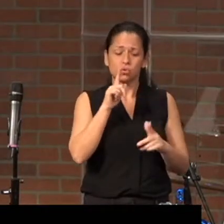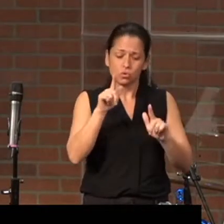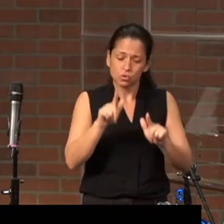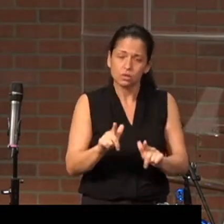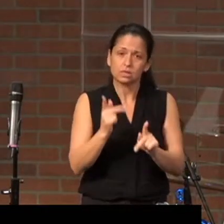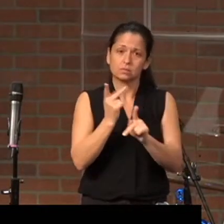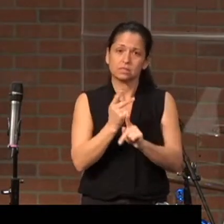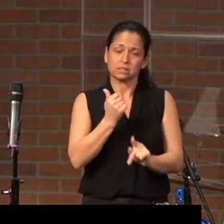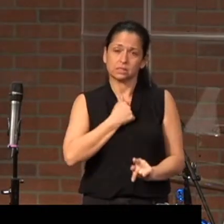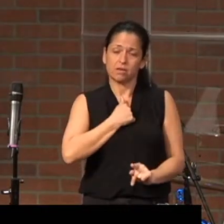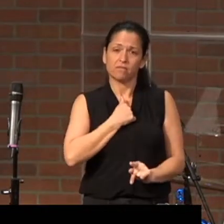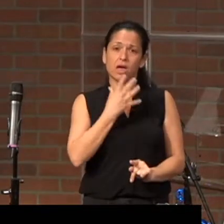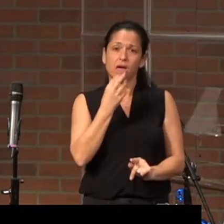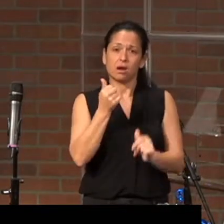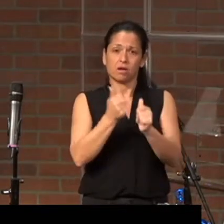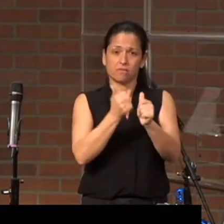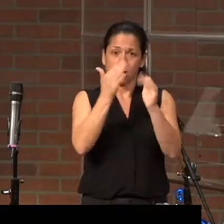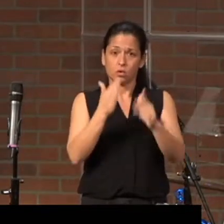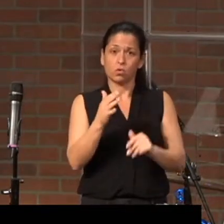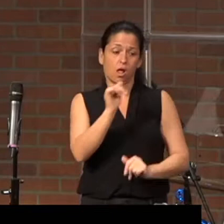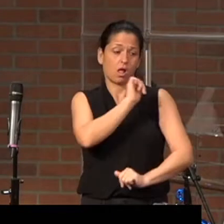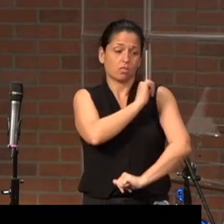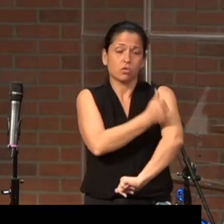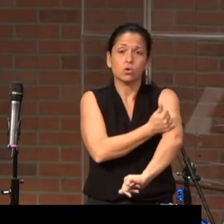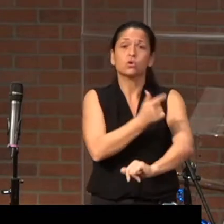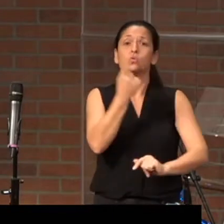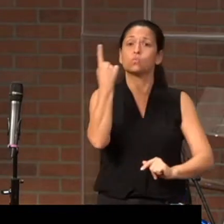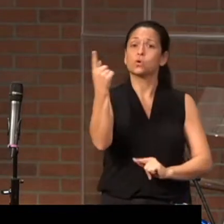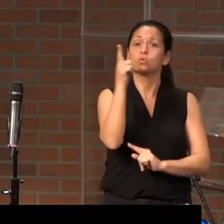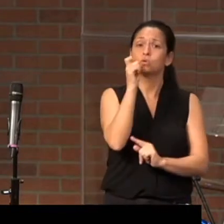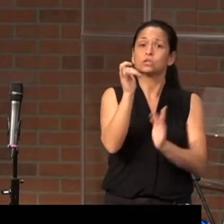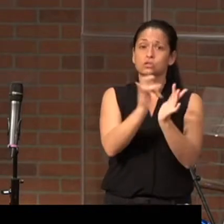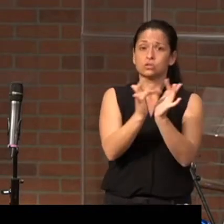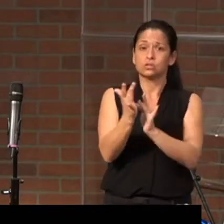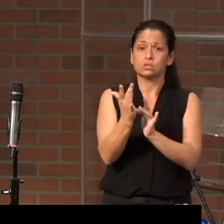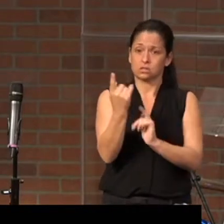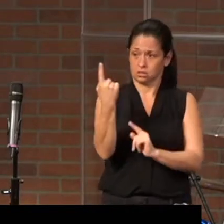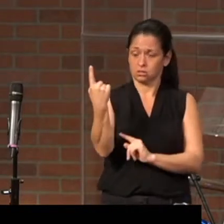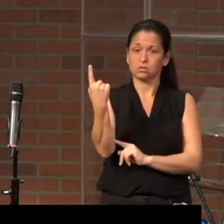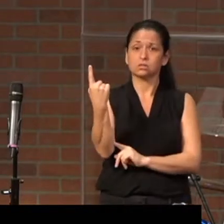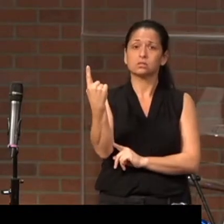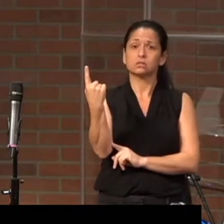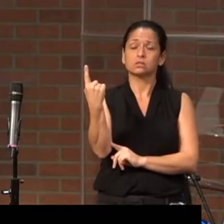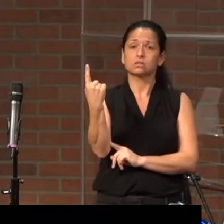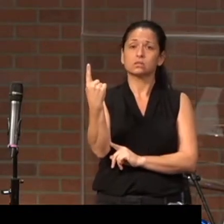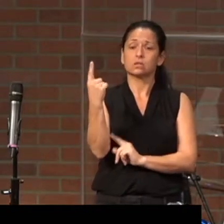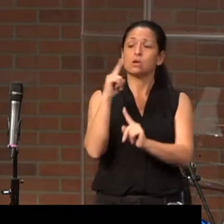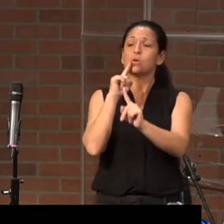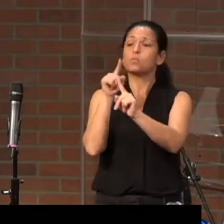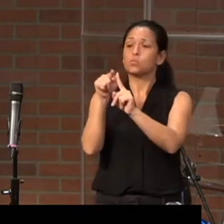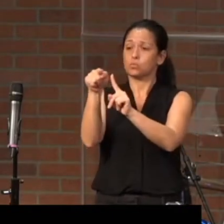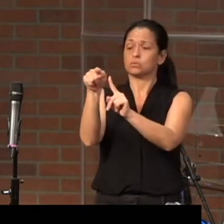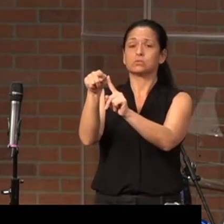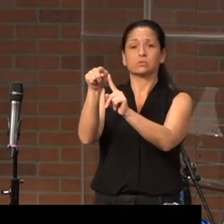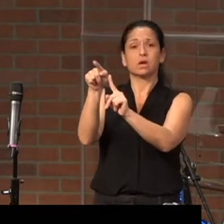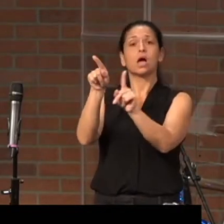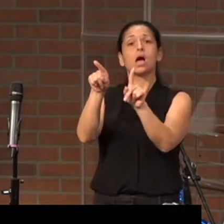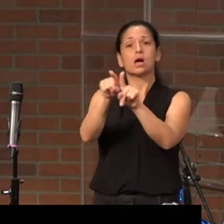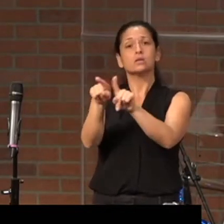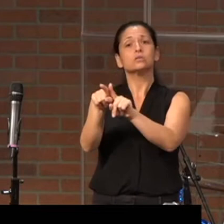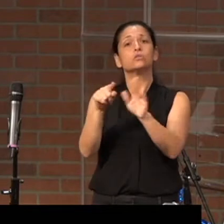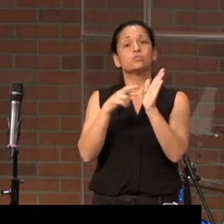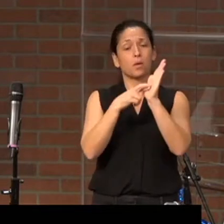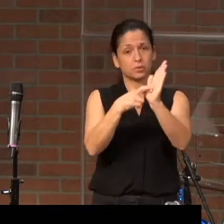Authority, one who Jesus, or one of the ones who Jesus appoints as representative.